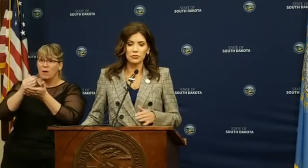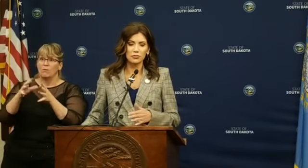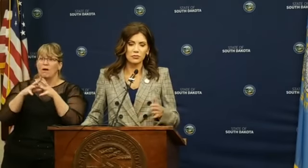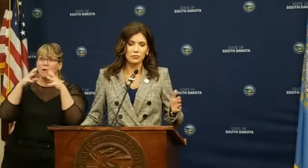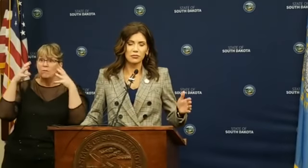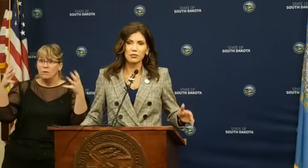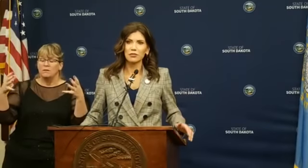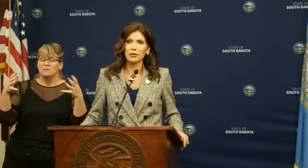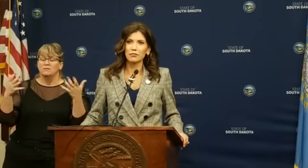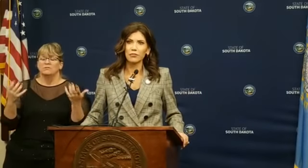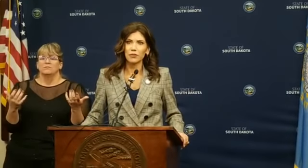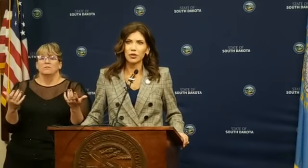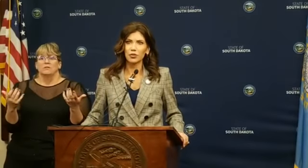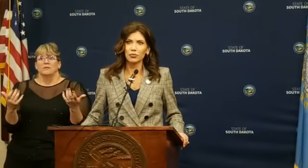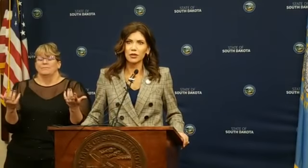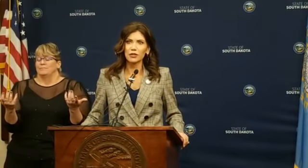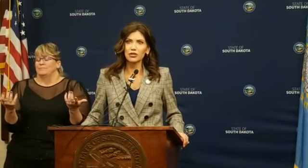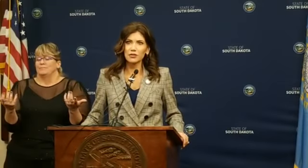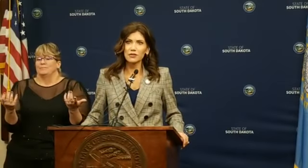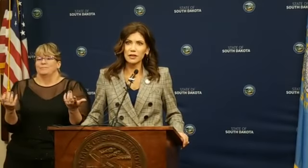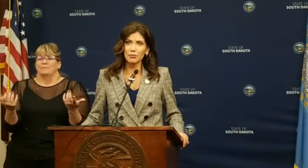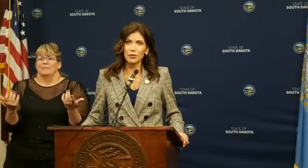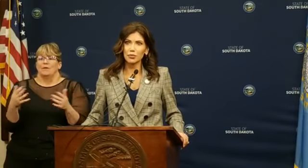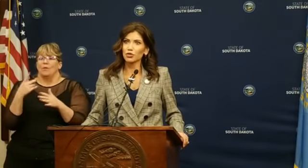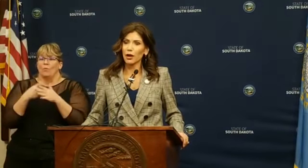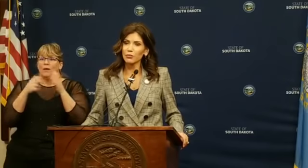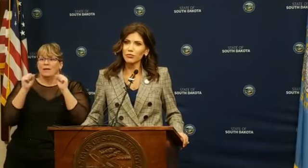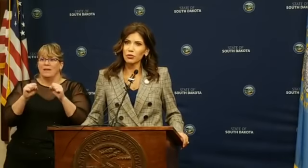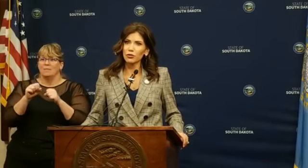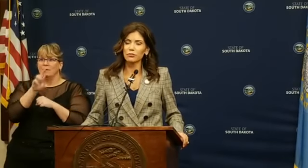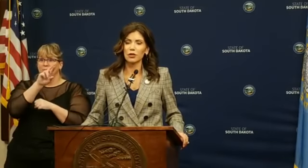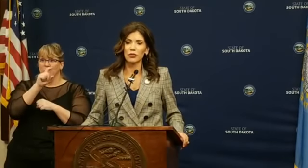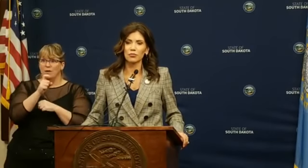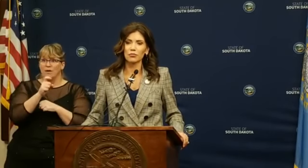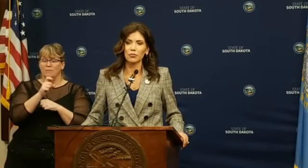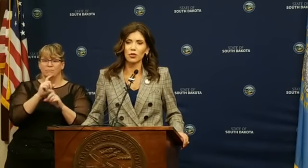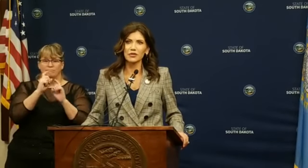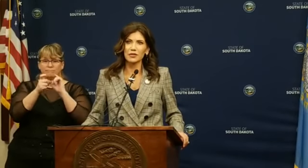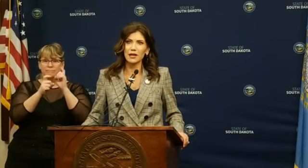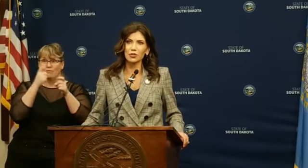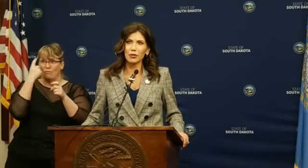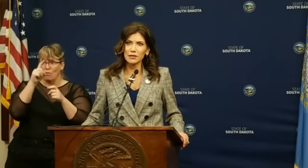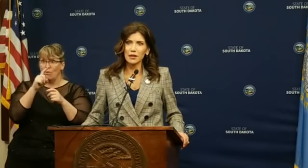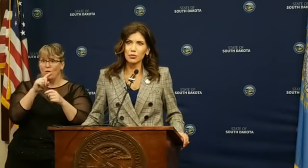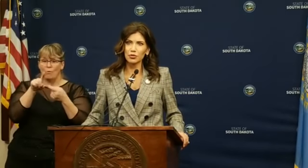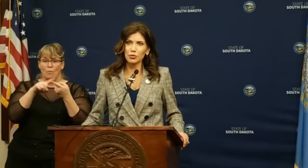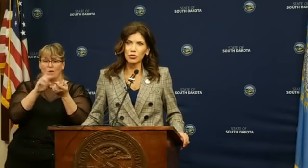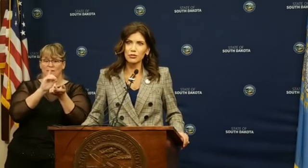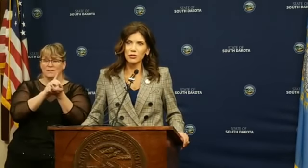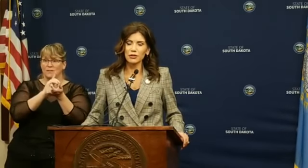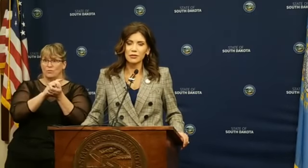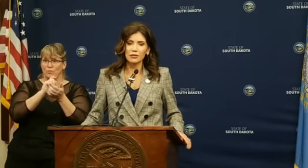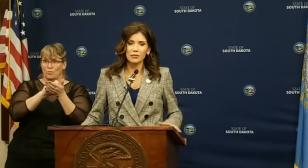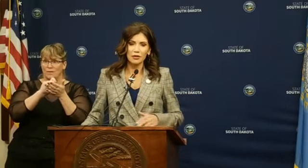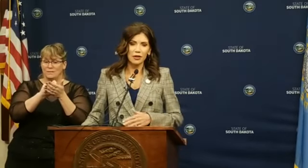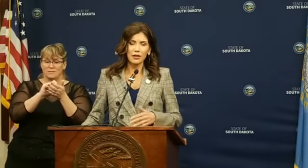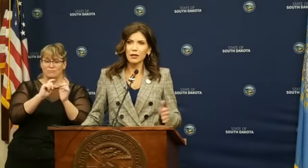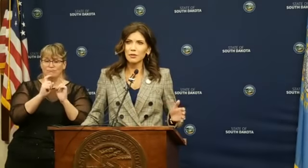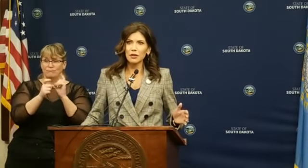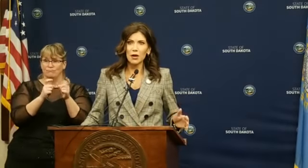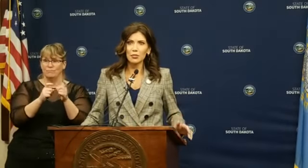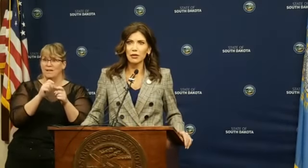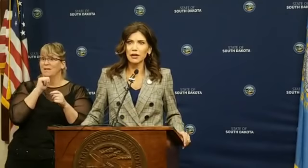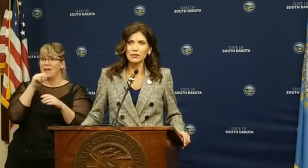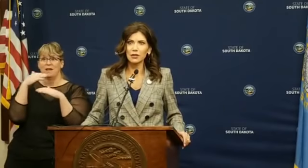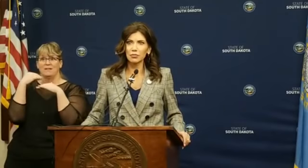you know, conditions that it can be prescribed for. Once a doctor writes that prescription, an